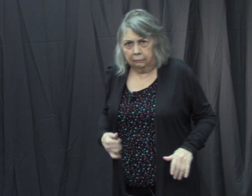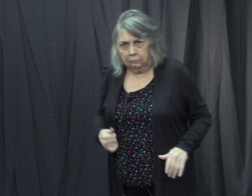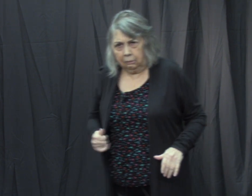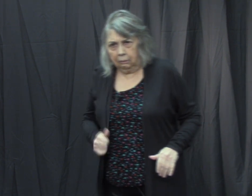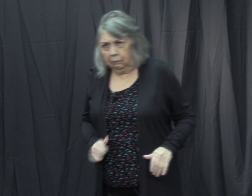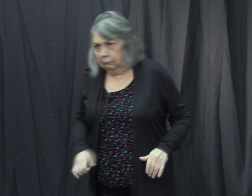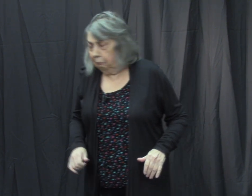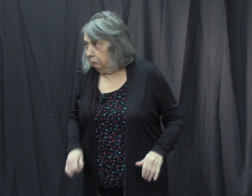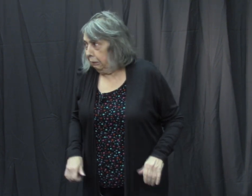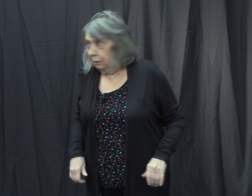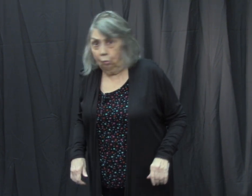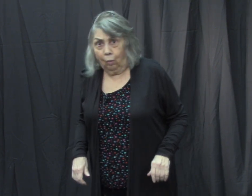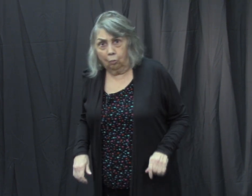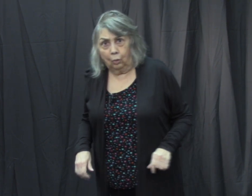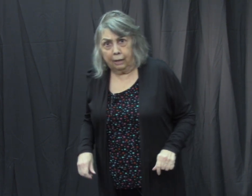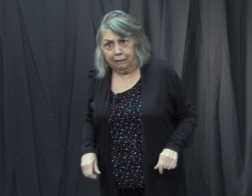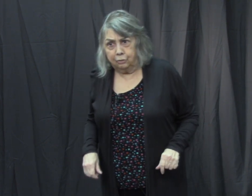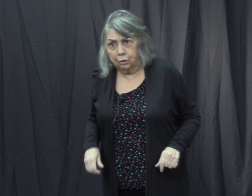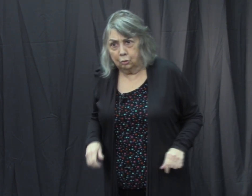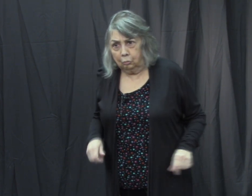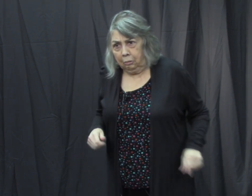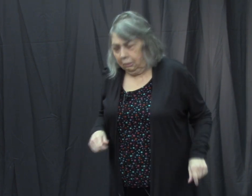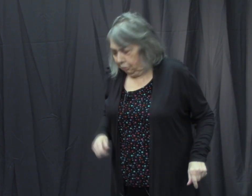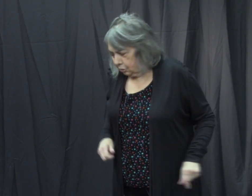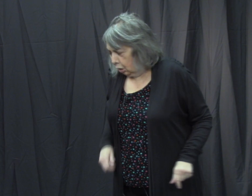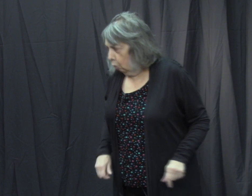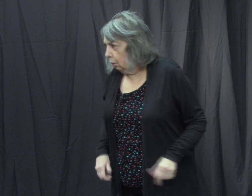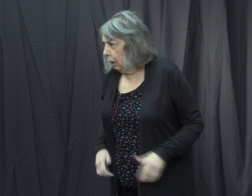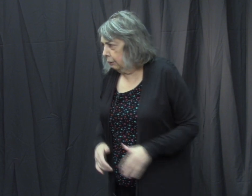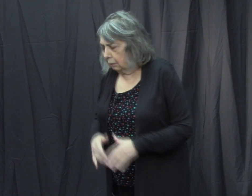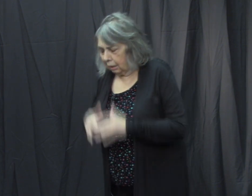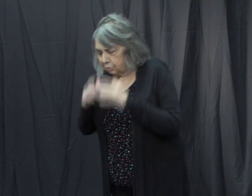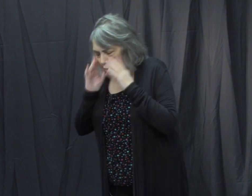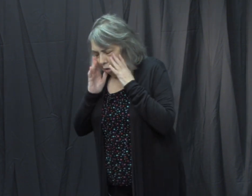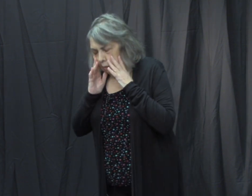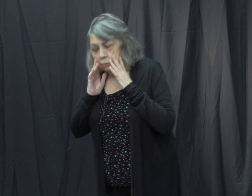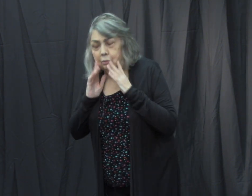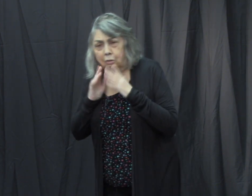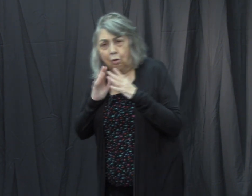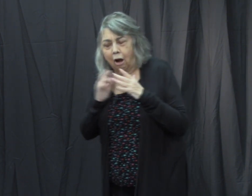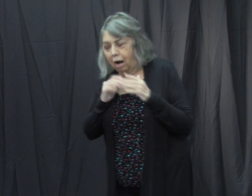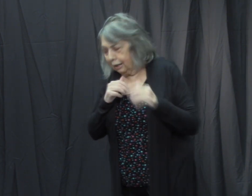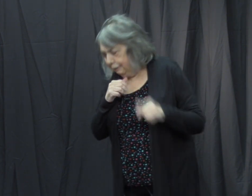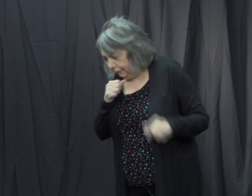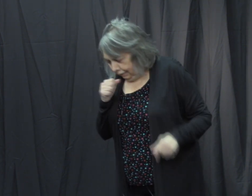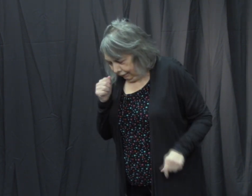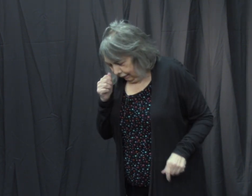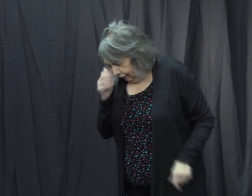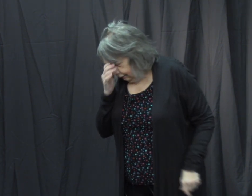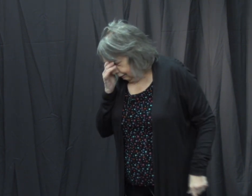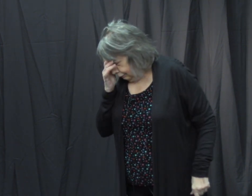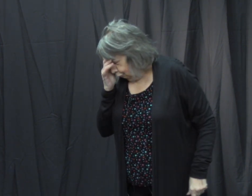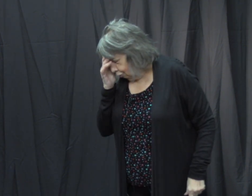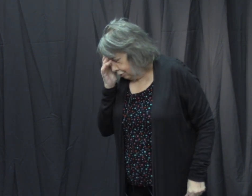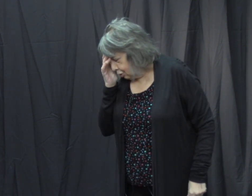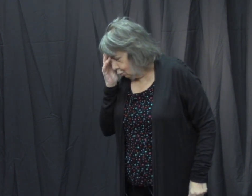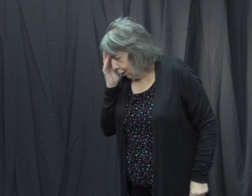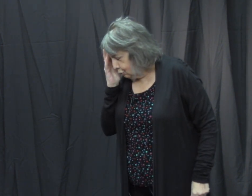then what would I do? So I started to cry in frustration.